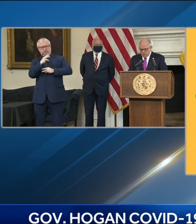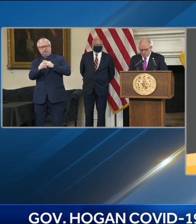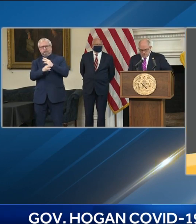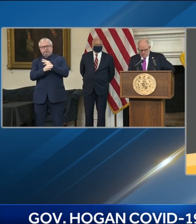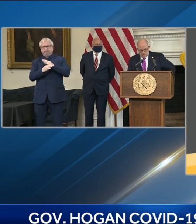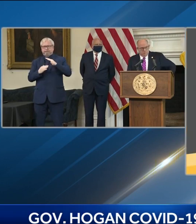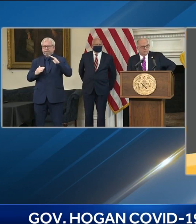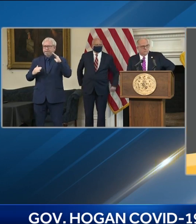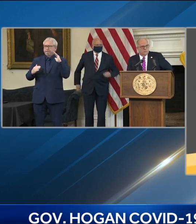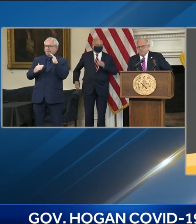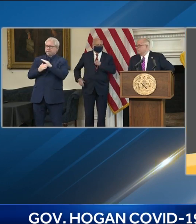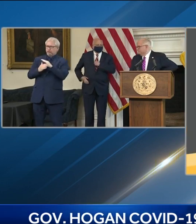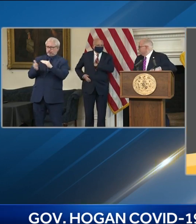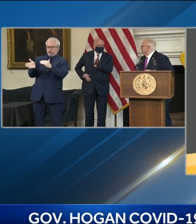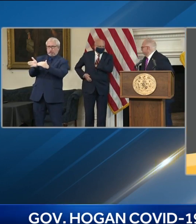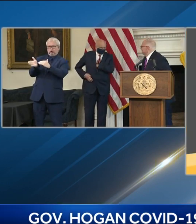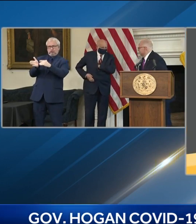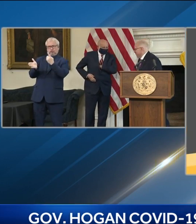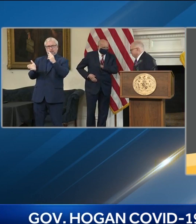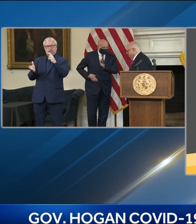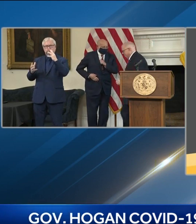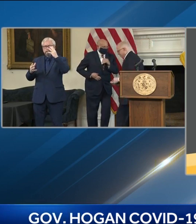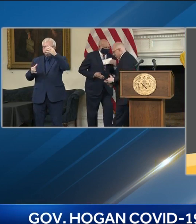to turn the podium over to Dr. Redfield.